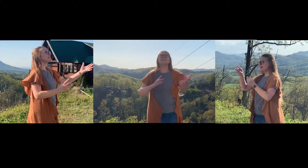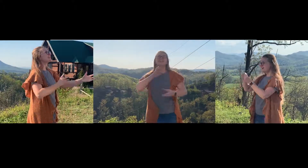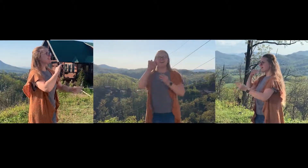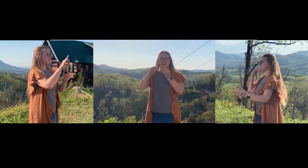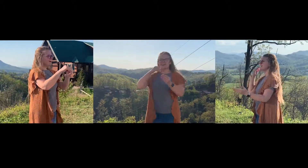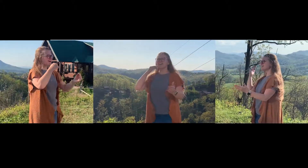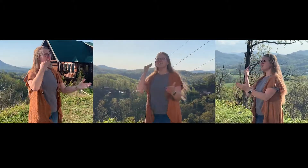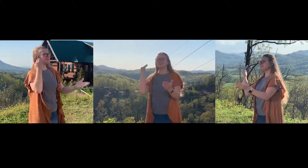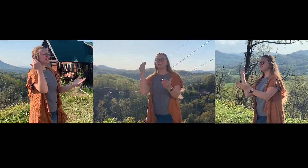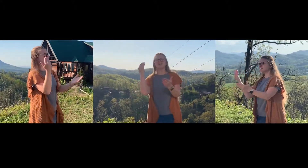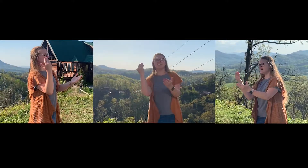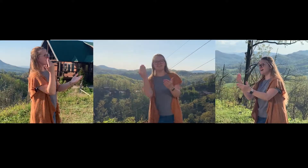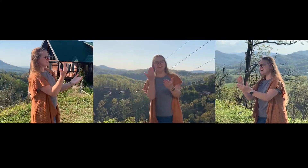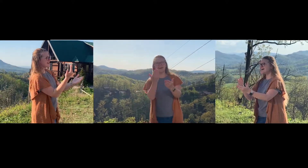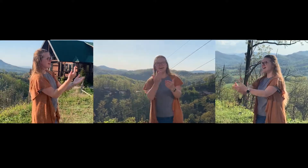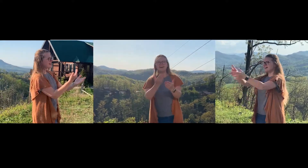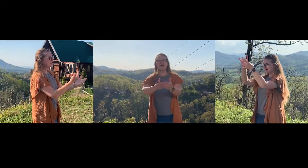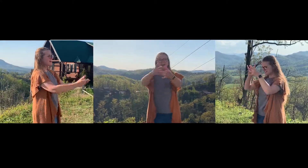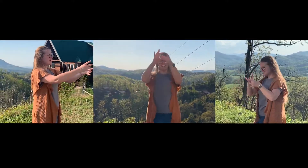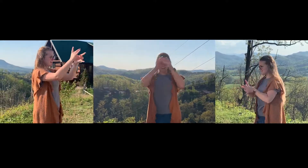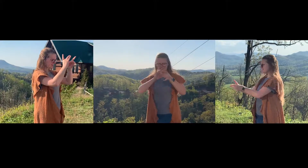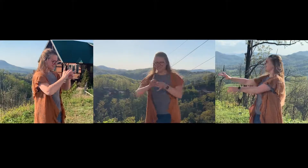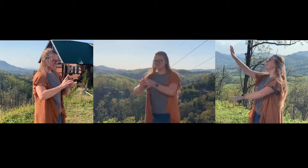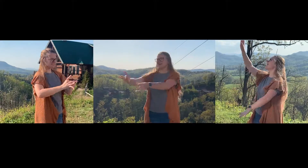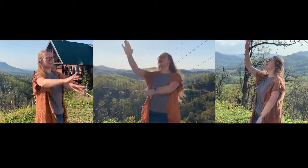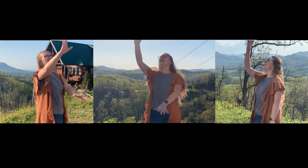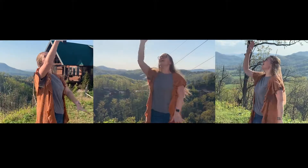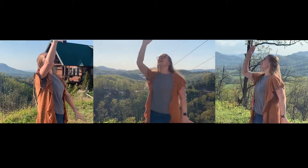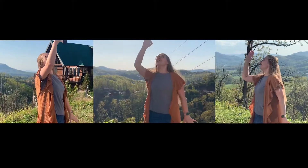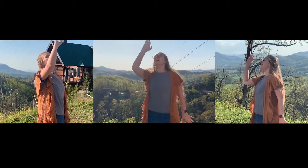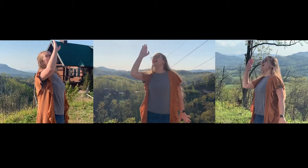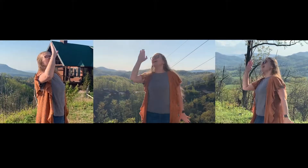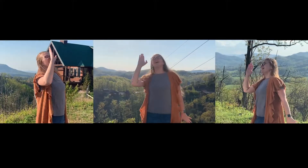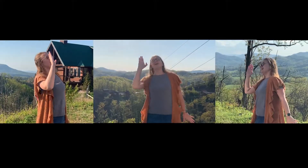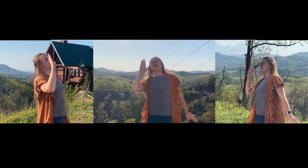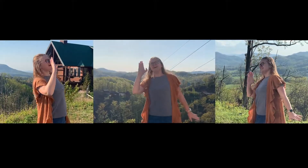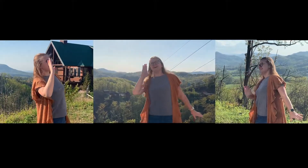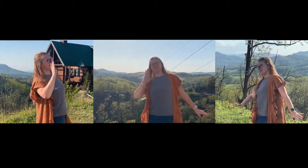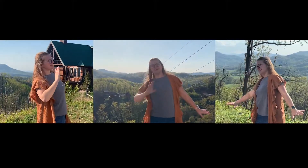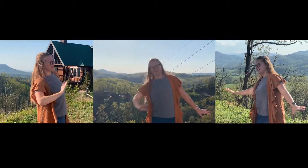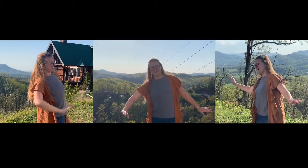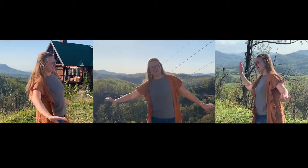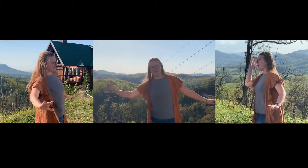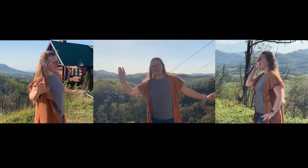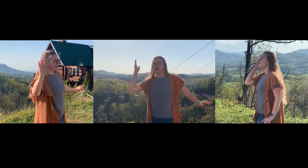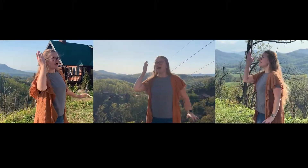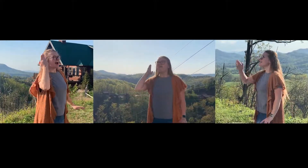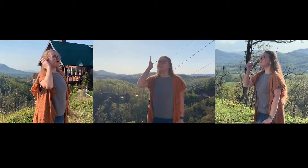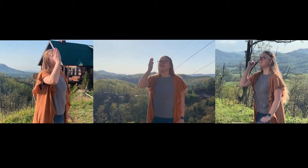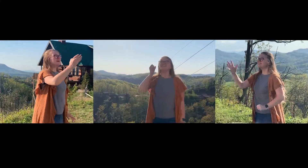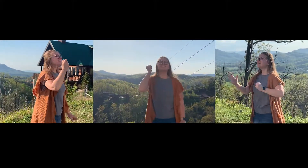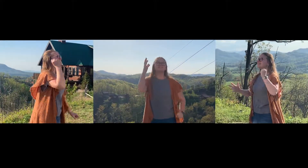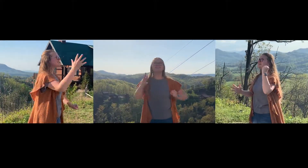sing Of the goodness of God Yes, I am I will sing